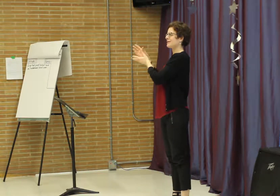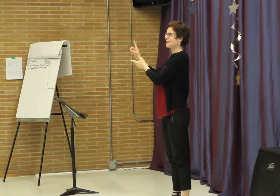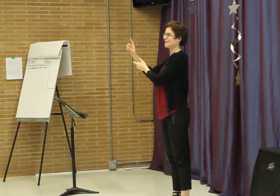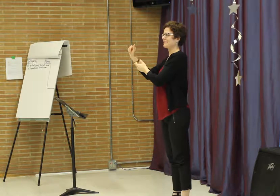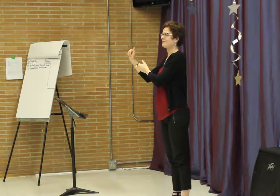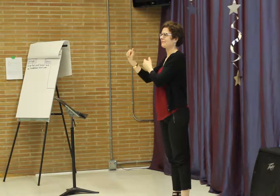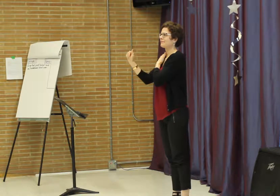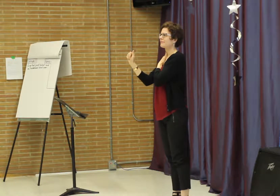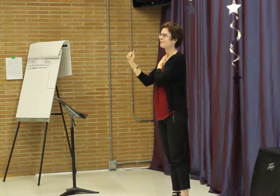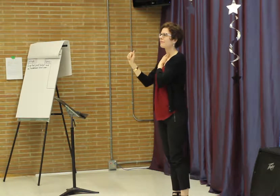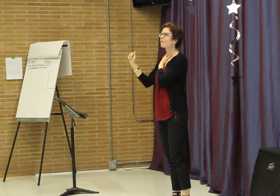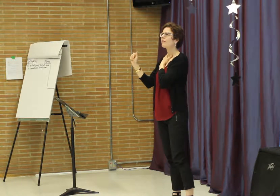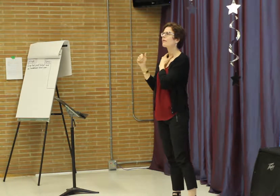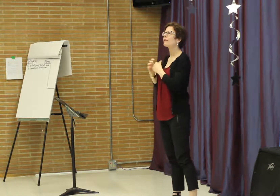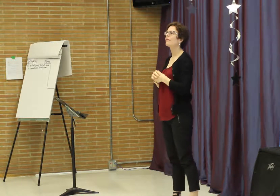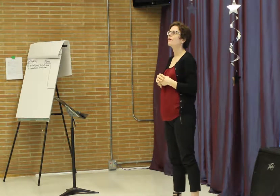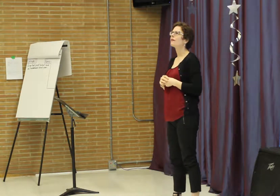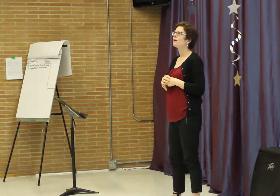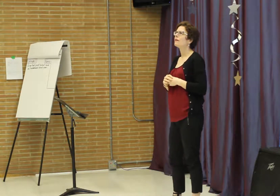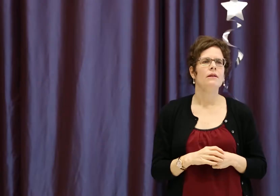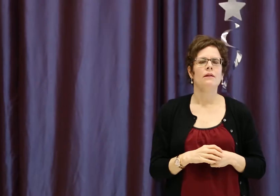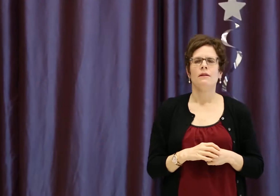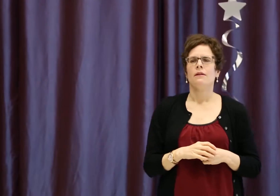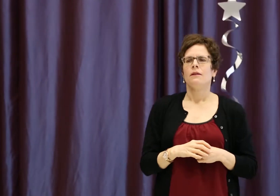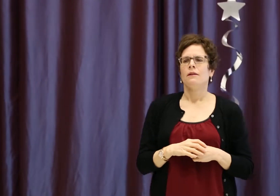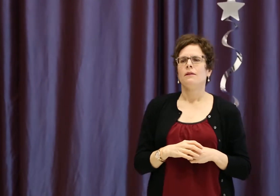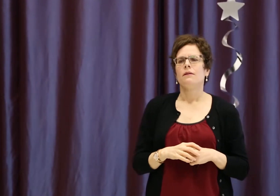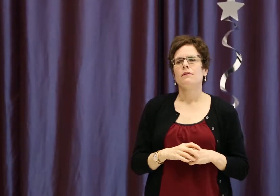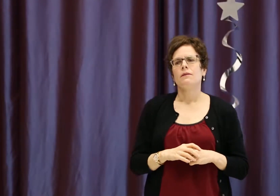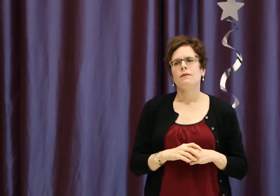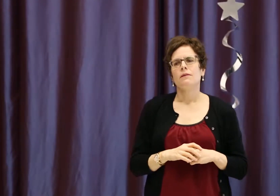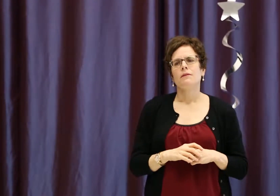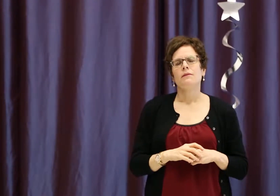barriers. And in turn, these barriers are what causes the disability.